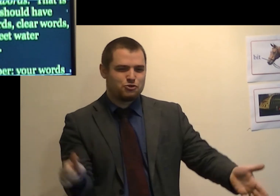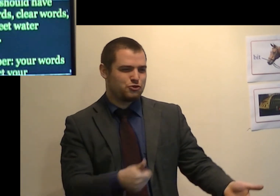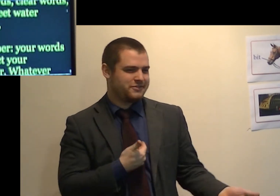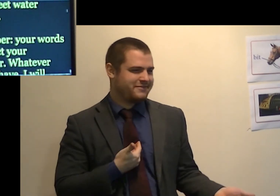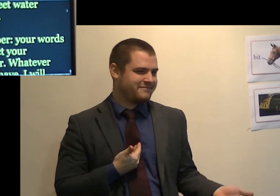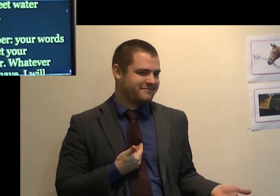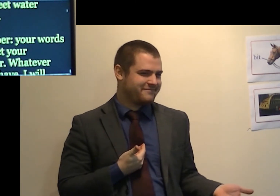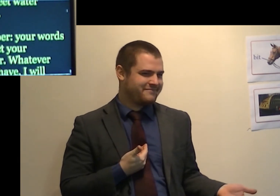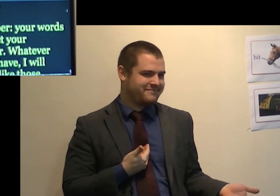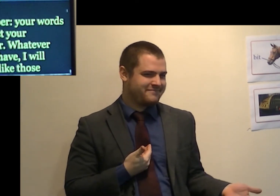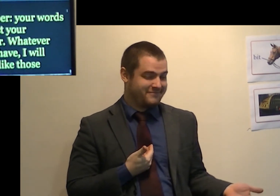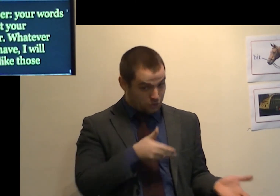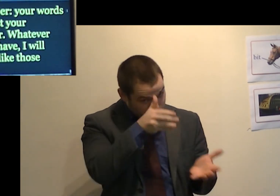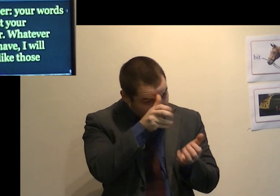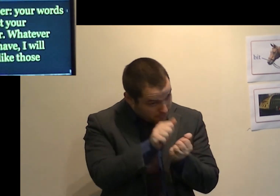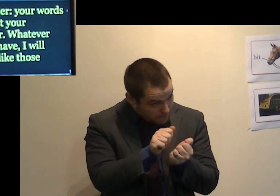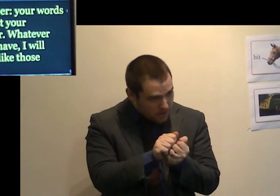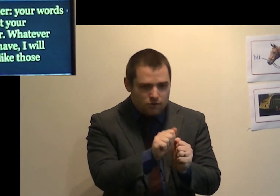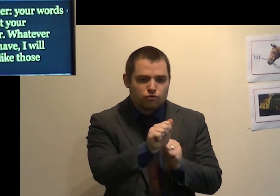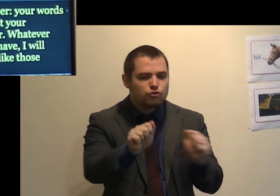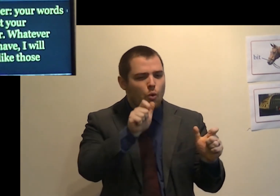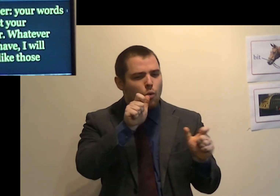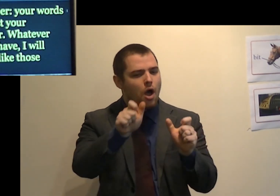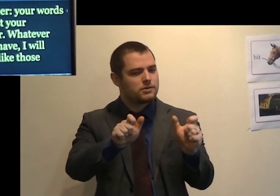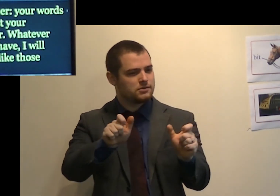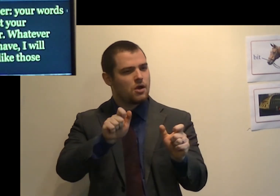Remember, your words will affect your character.